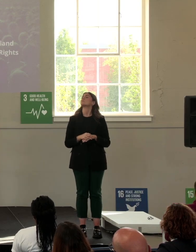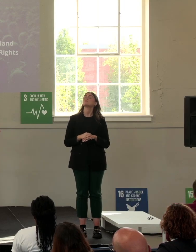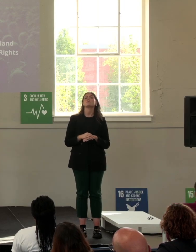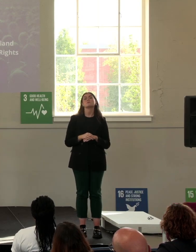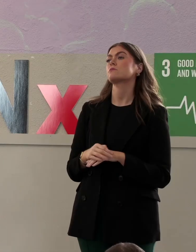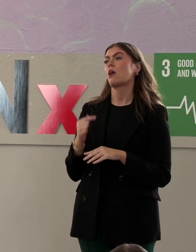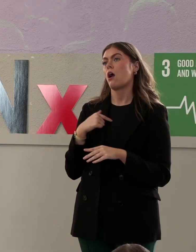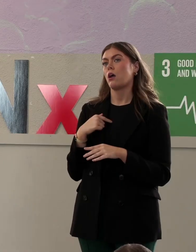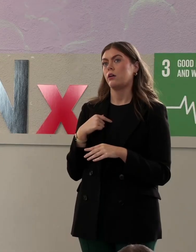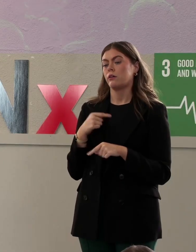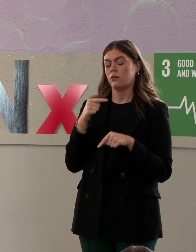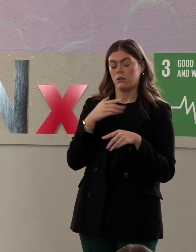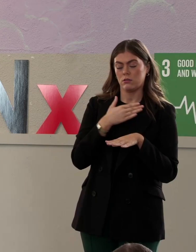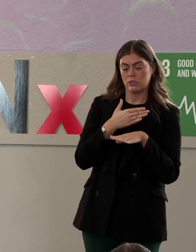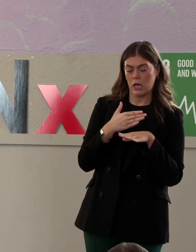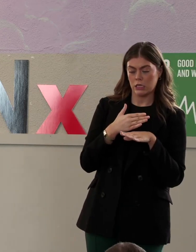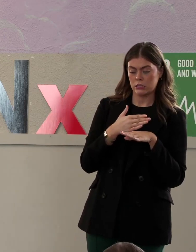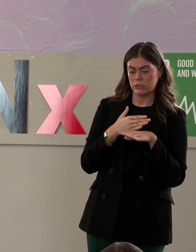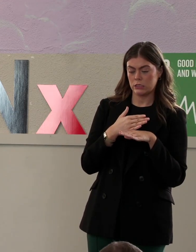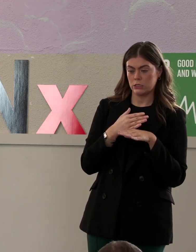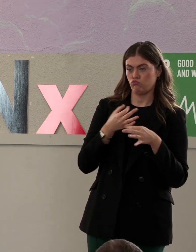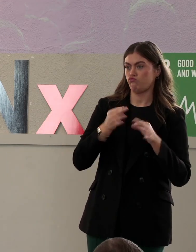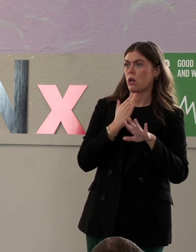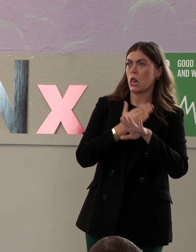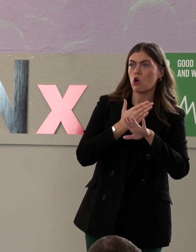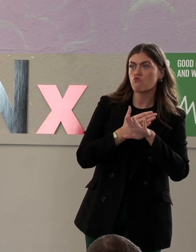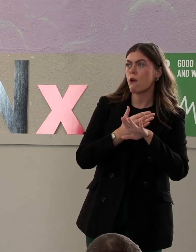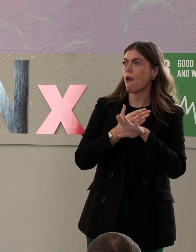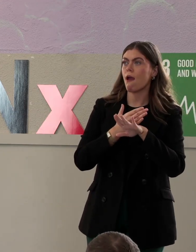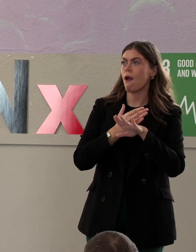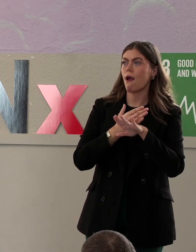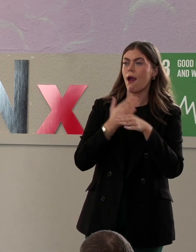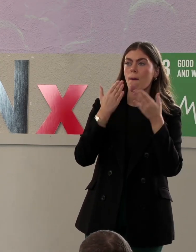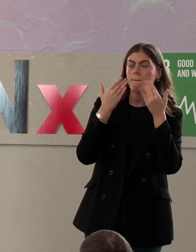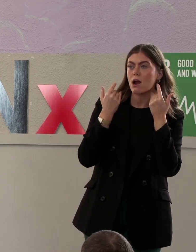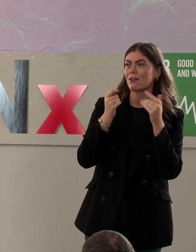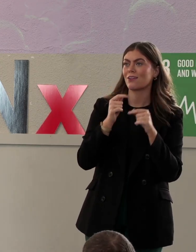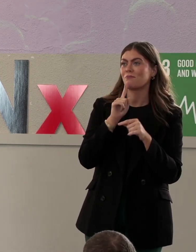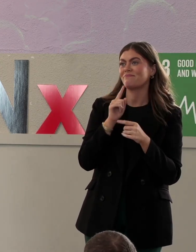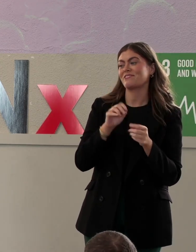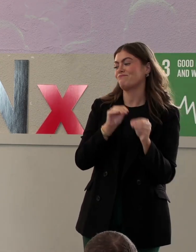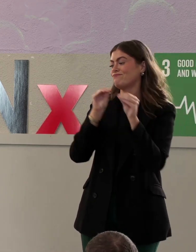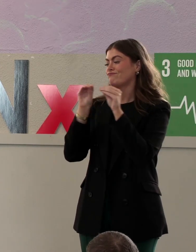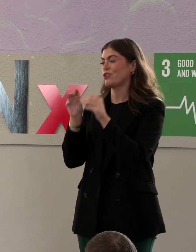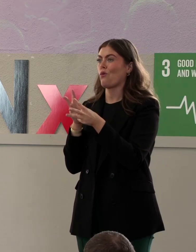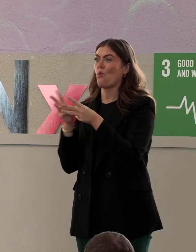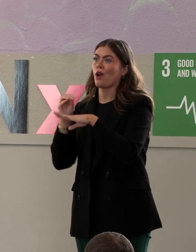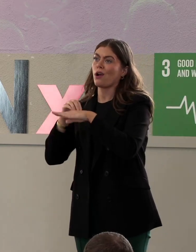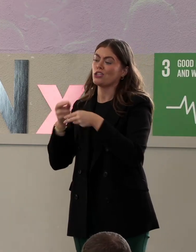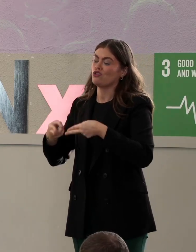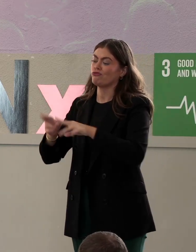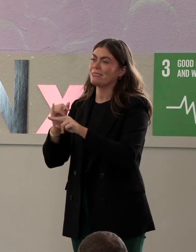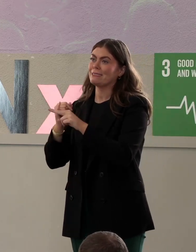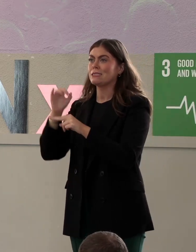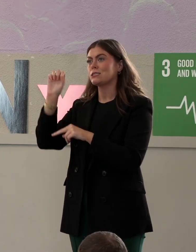went from being all of that to work in the streets of Soho. And I can tell you, here and now,